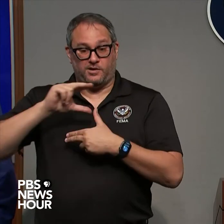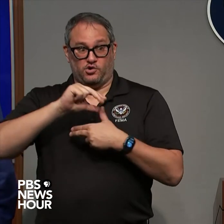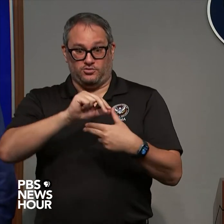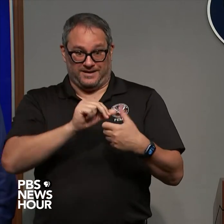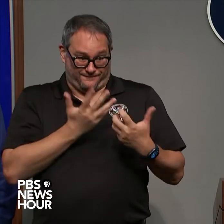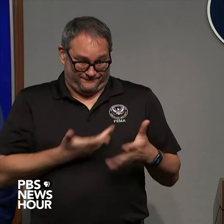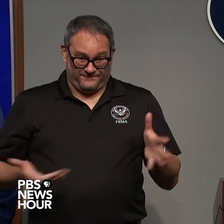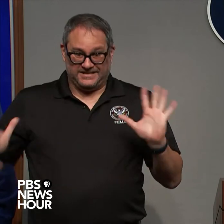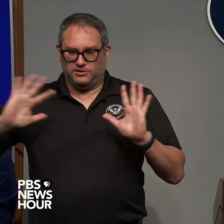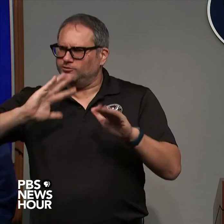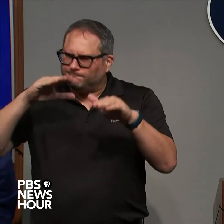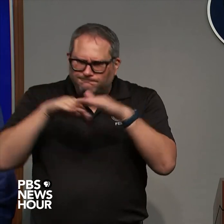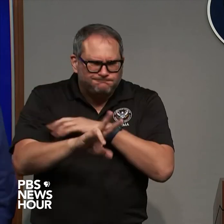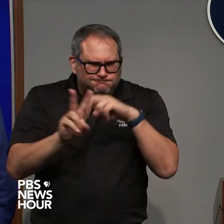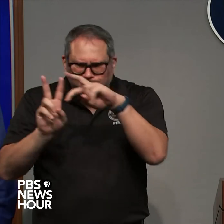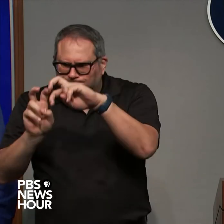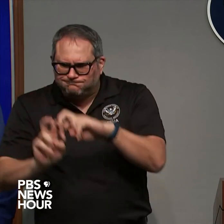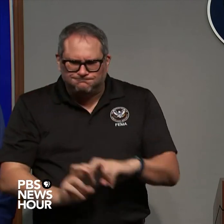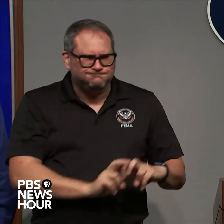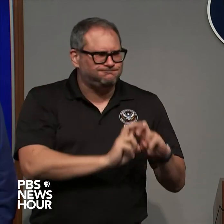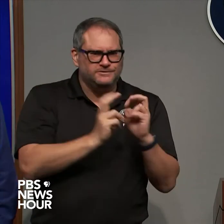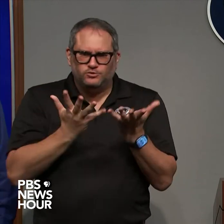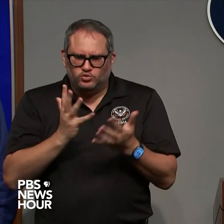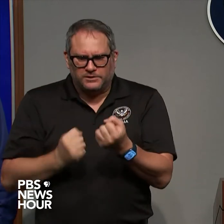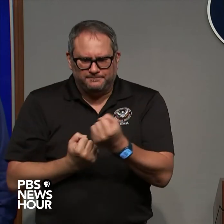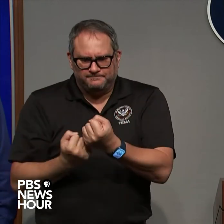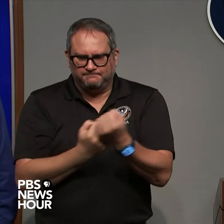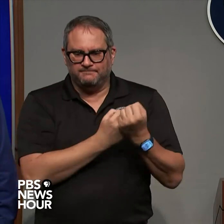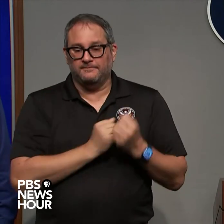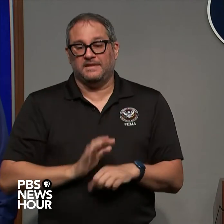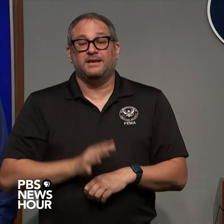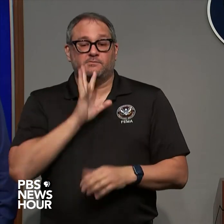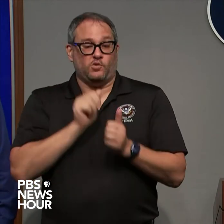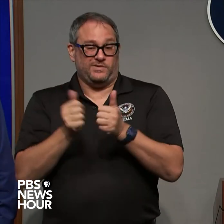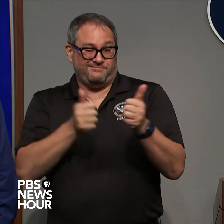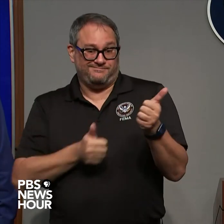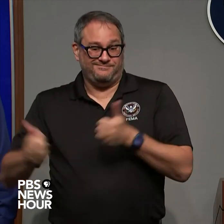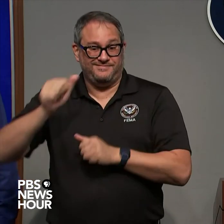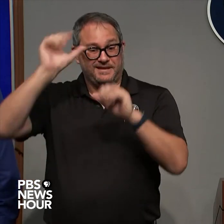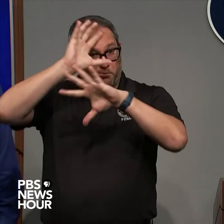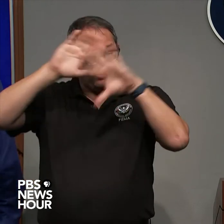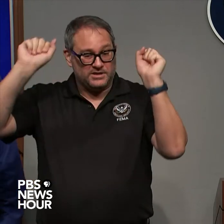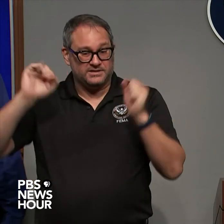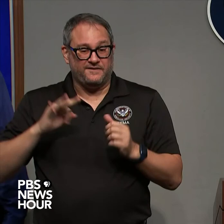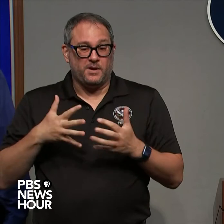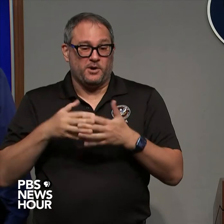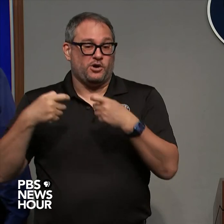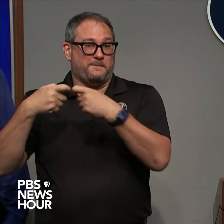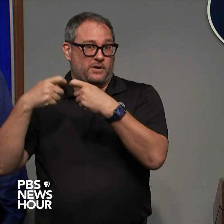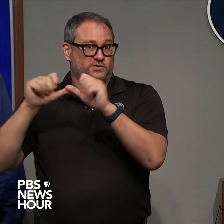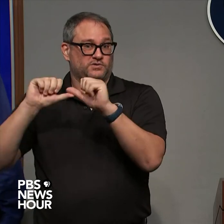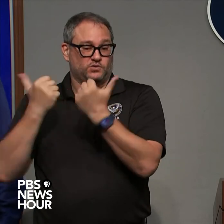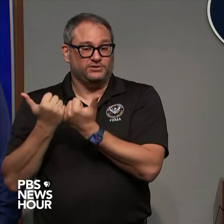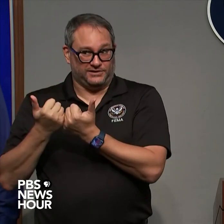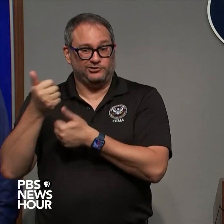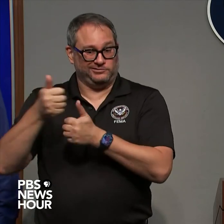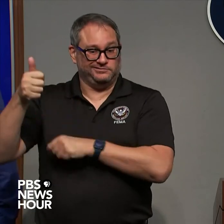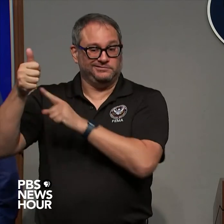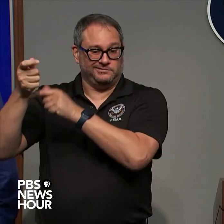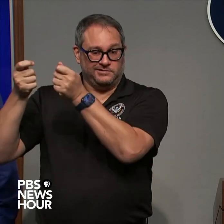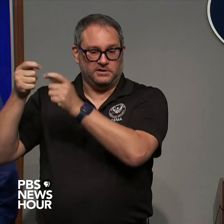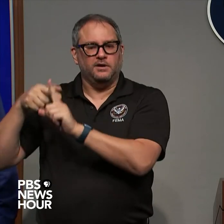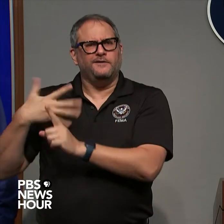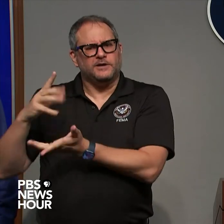yesterday I spoke with the president and CEO of the American Public Power Association to discuss some of their emergency